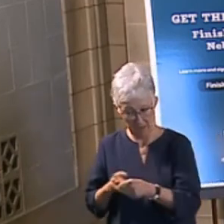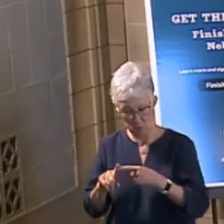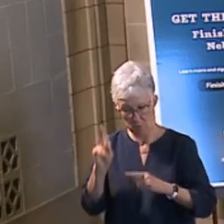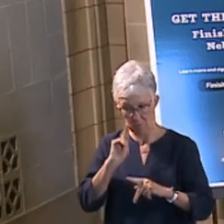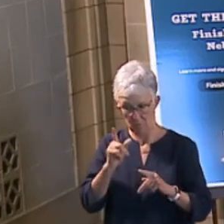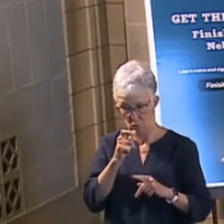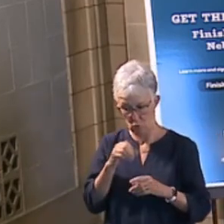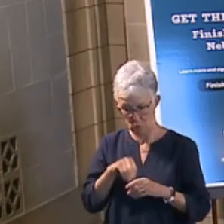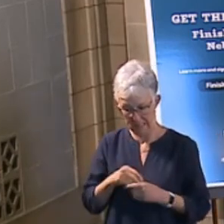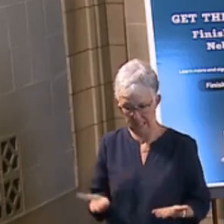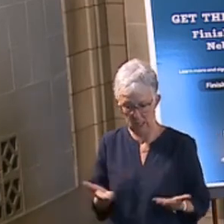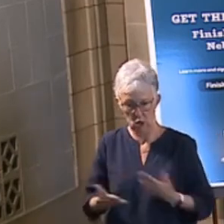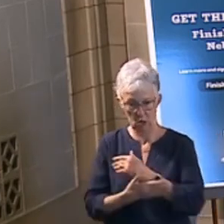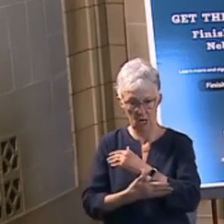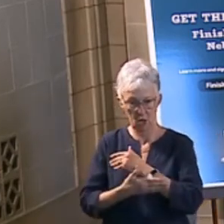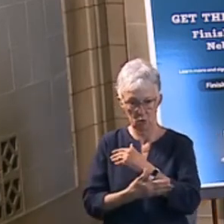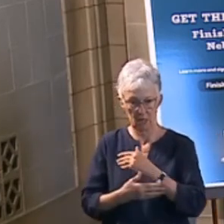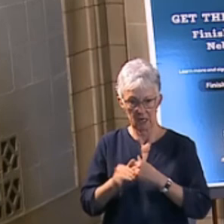opposing that.